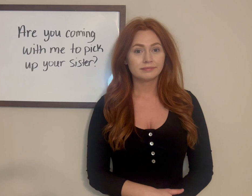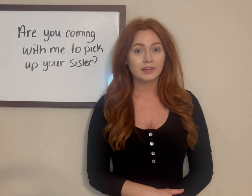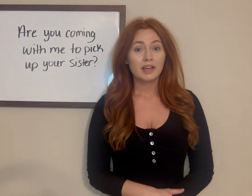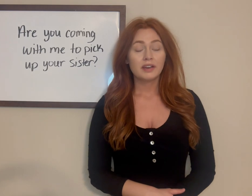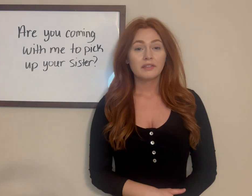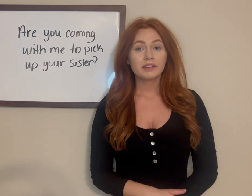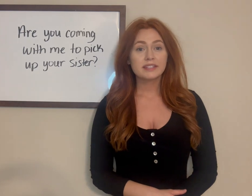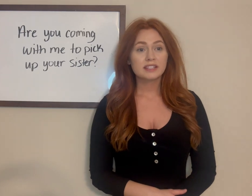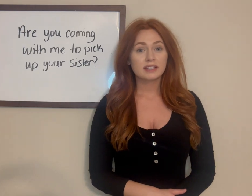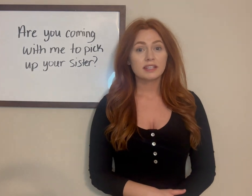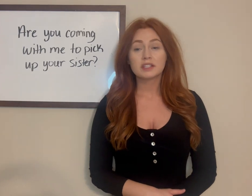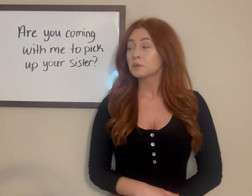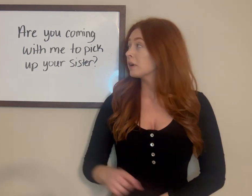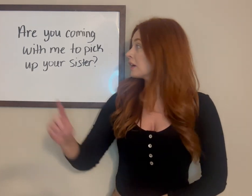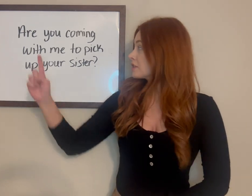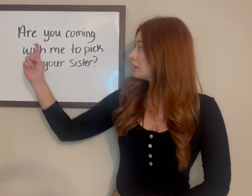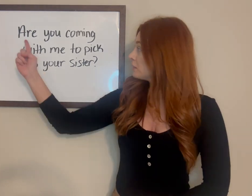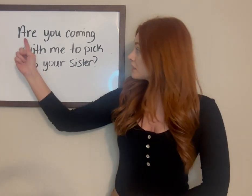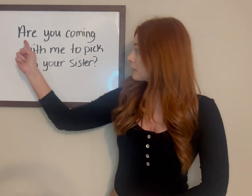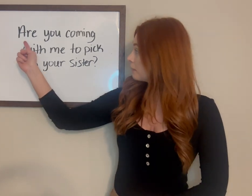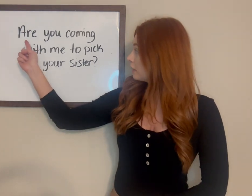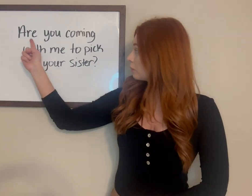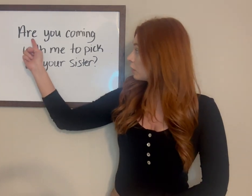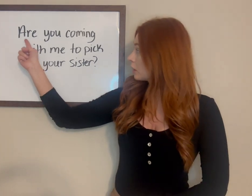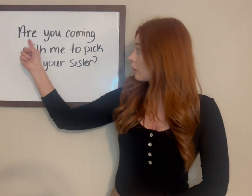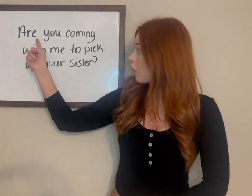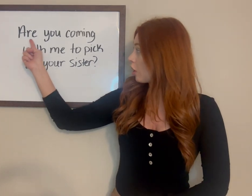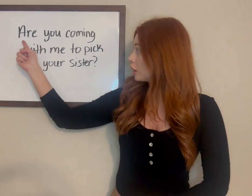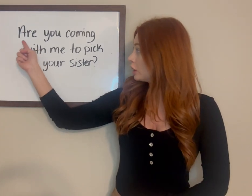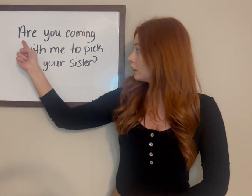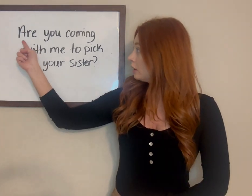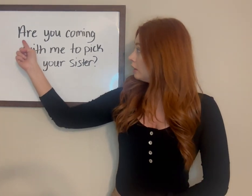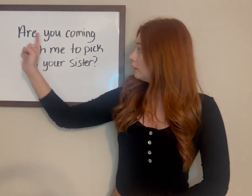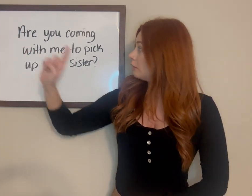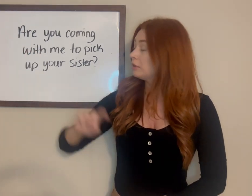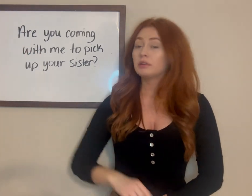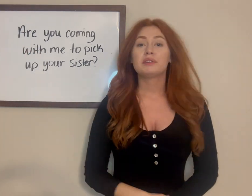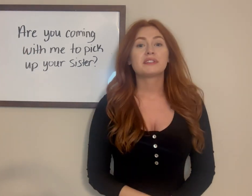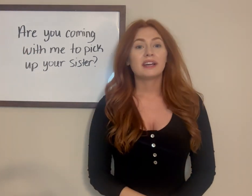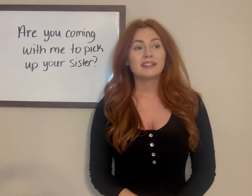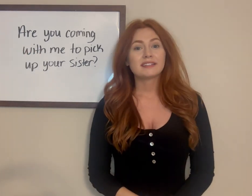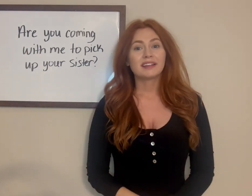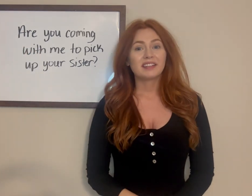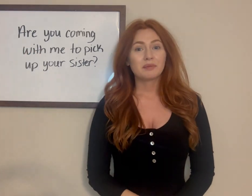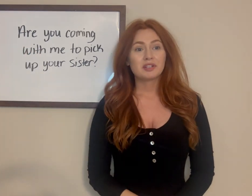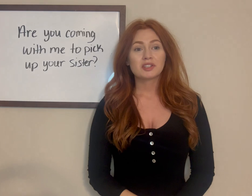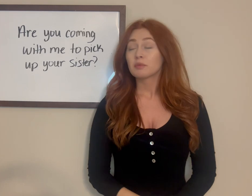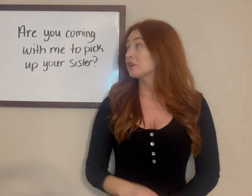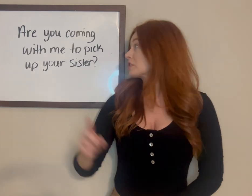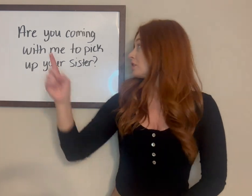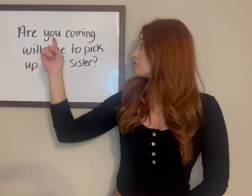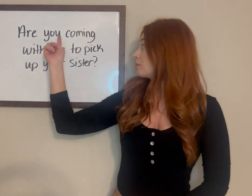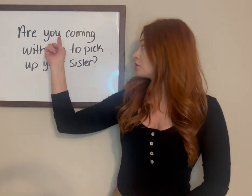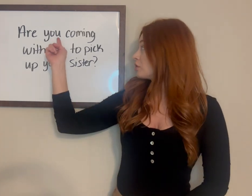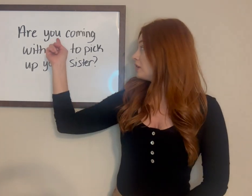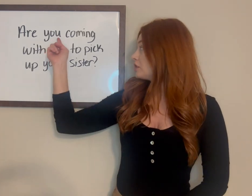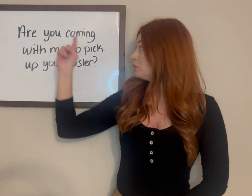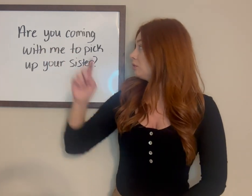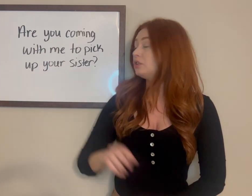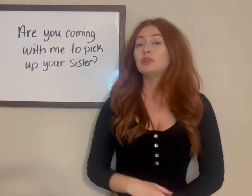For this sentence, we're actually going to be skipping the word are. We don't use that in sign language, so we're just going to jump straight to you.